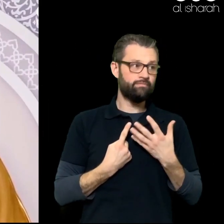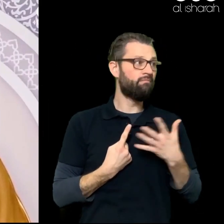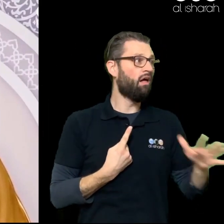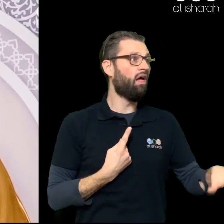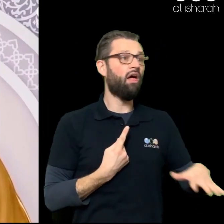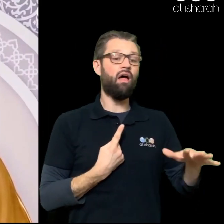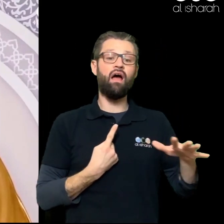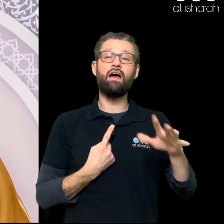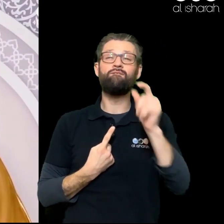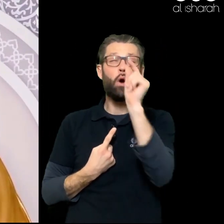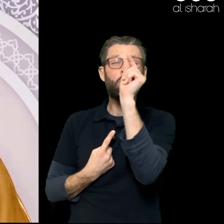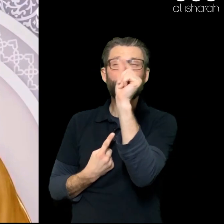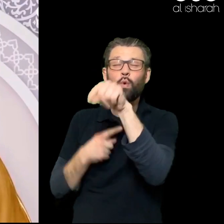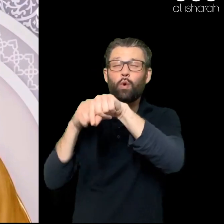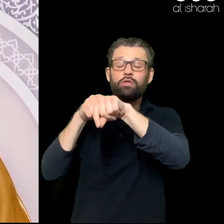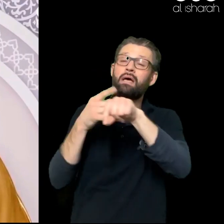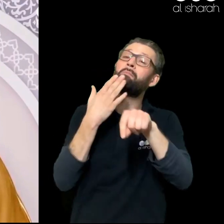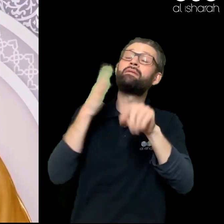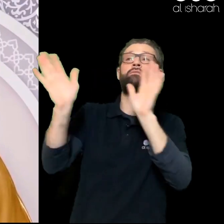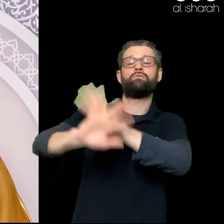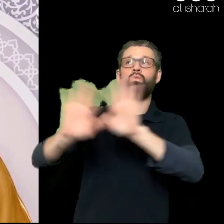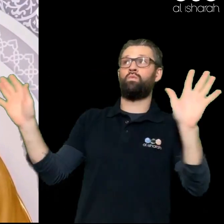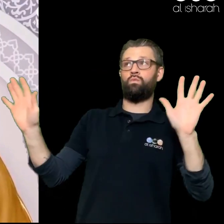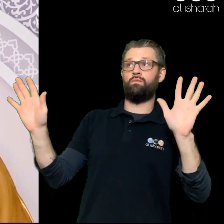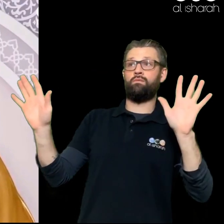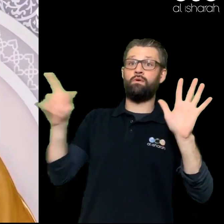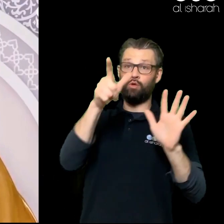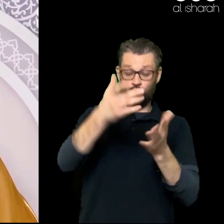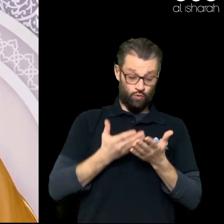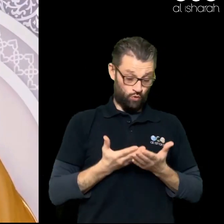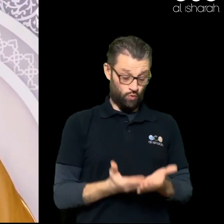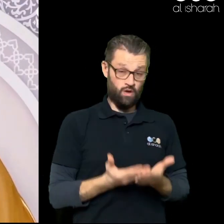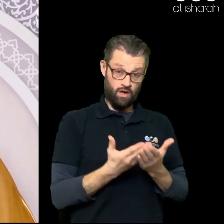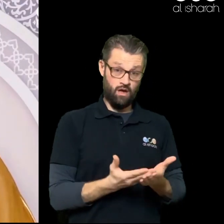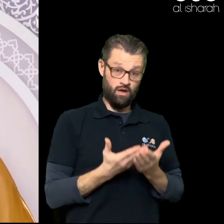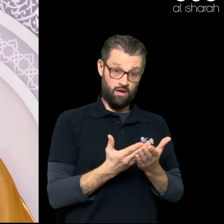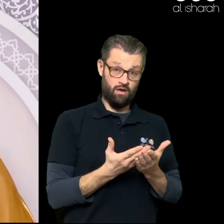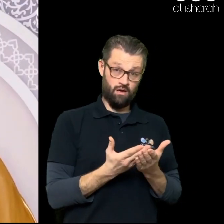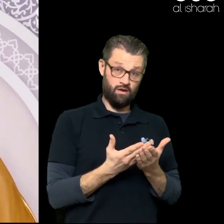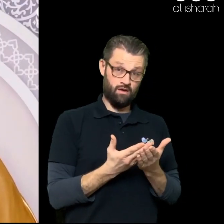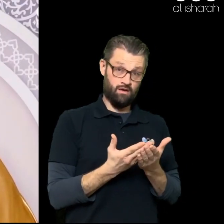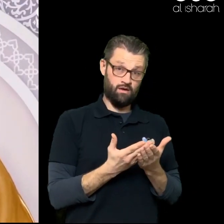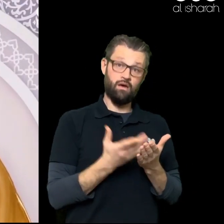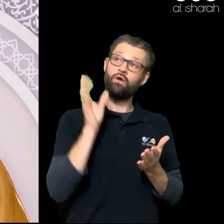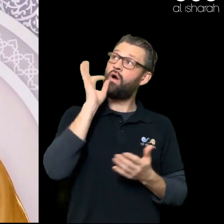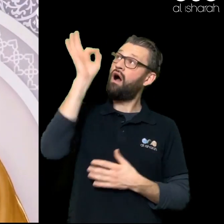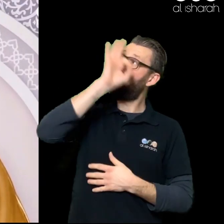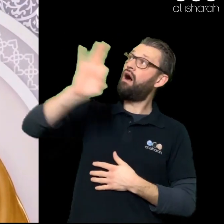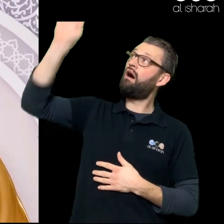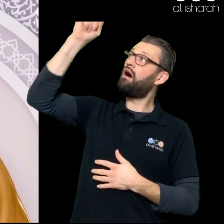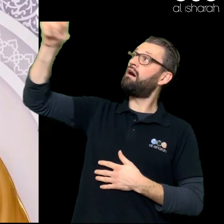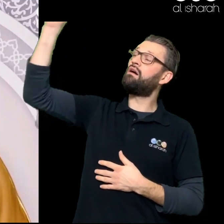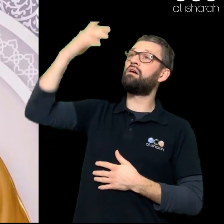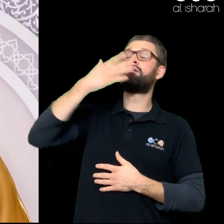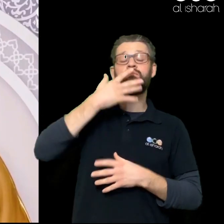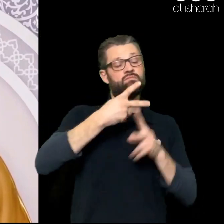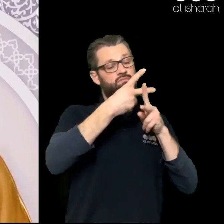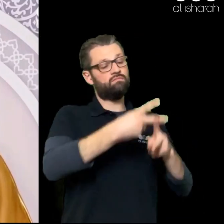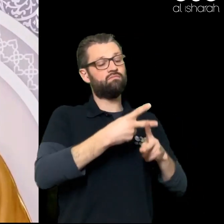this world In such a way That you succeed In the hereafter My brothers My sisters Yes Many people Follow the trends Of this